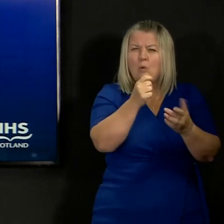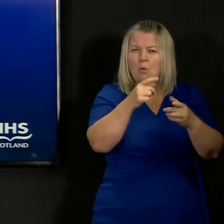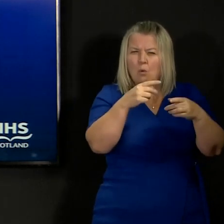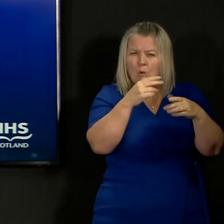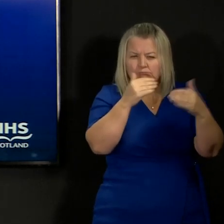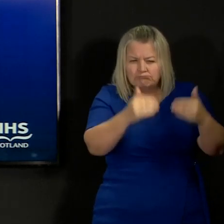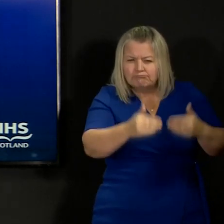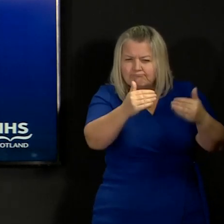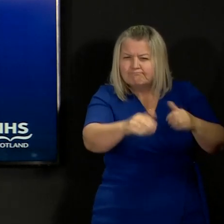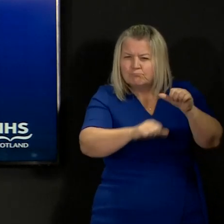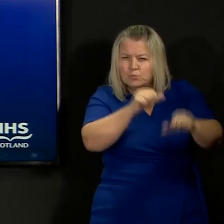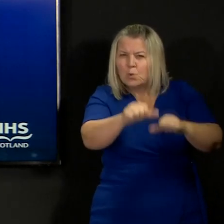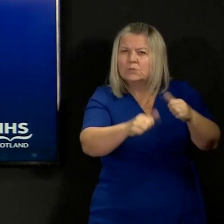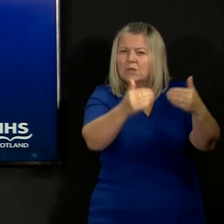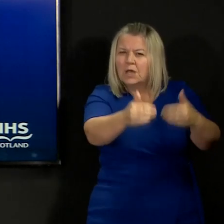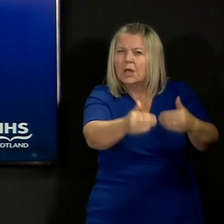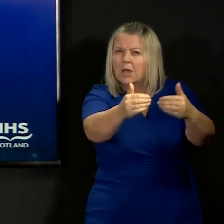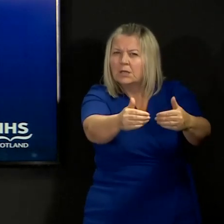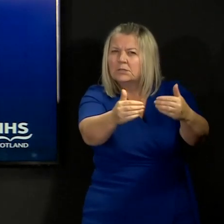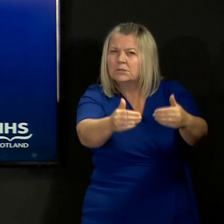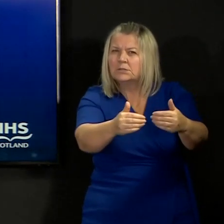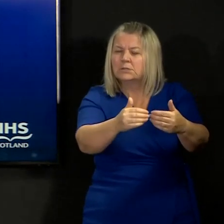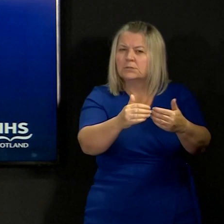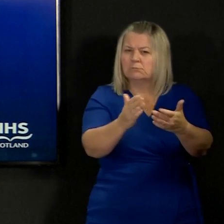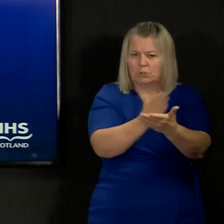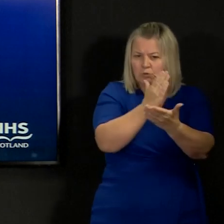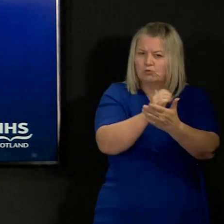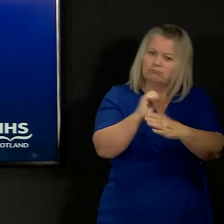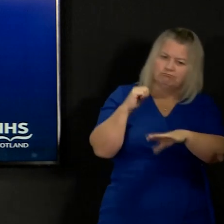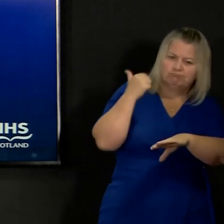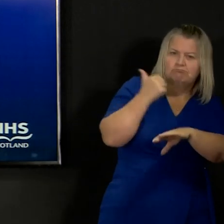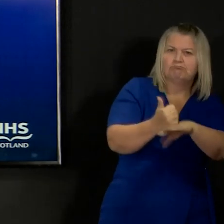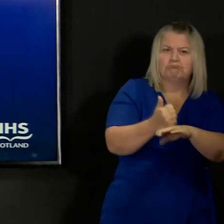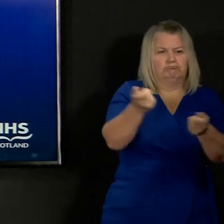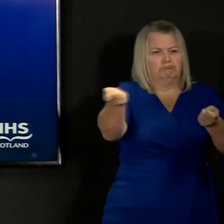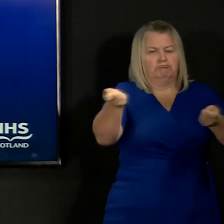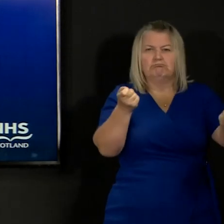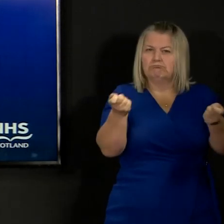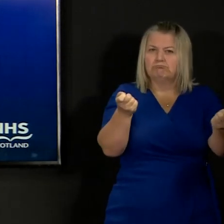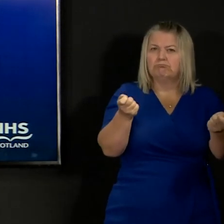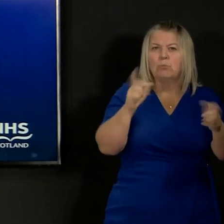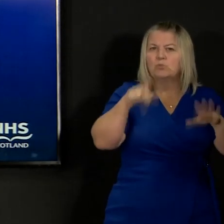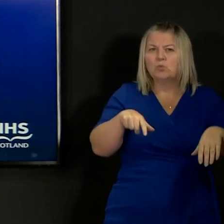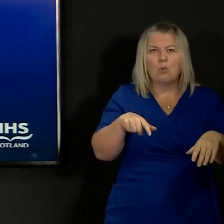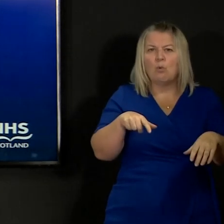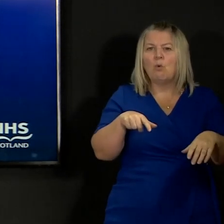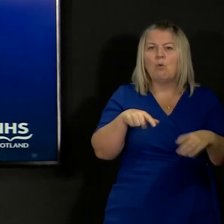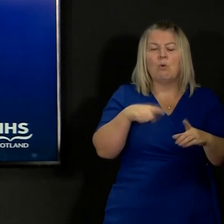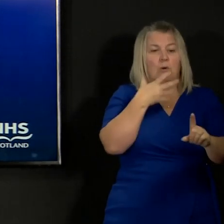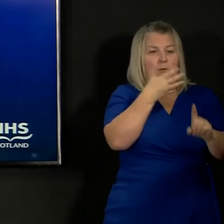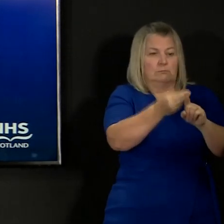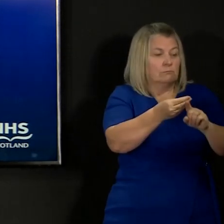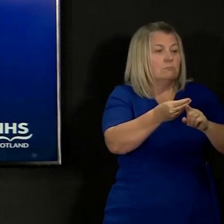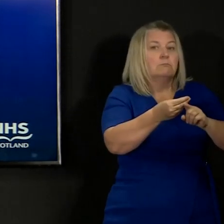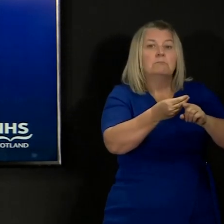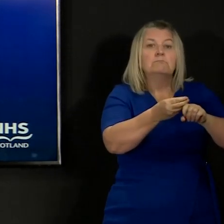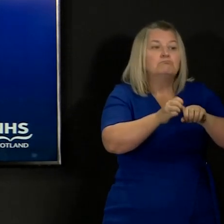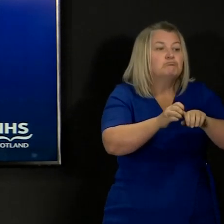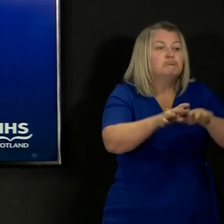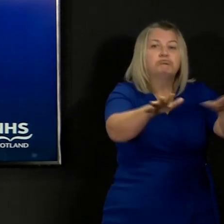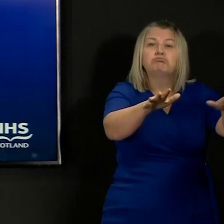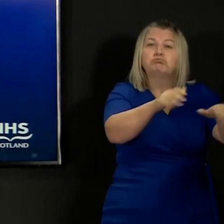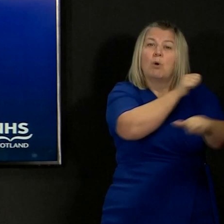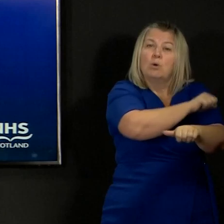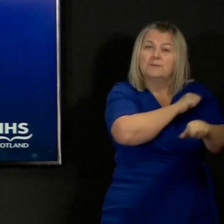taking everything that we need to do to ensure that there is no transmission of the virus within a